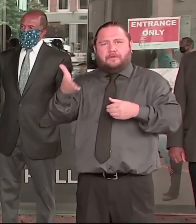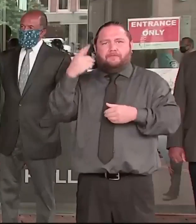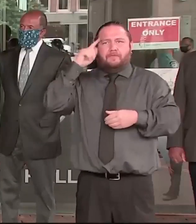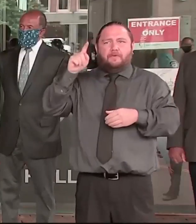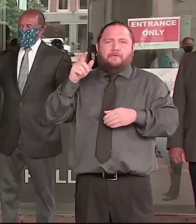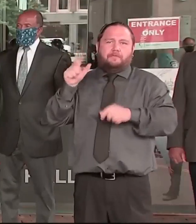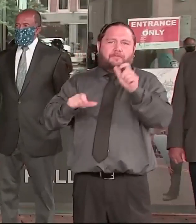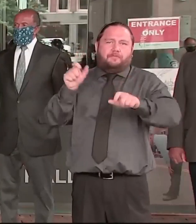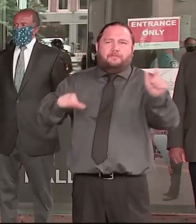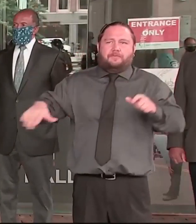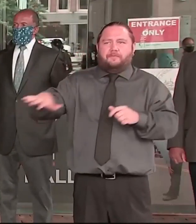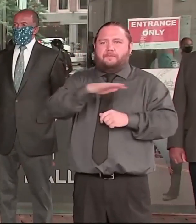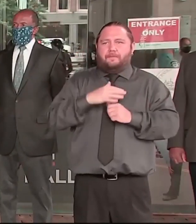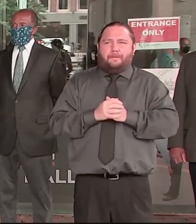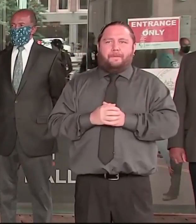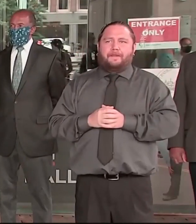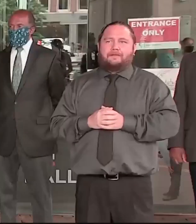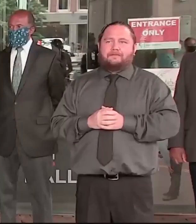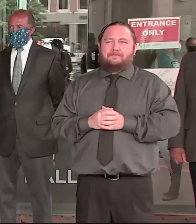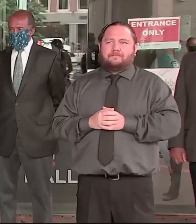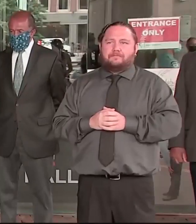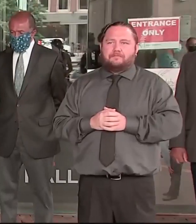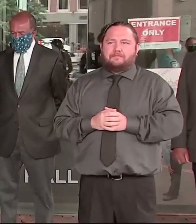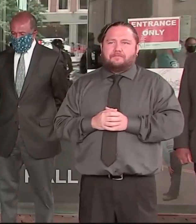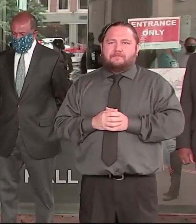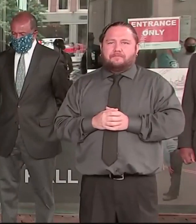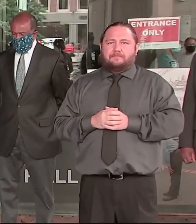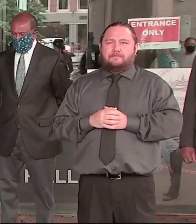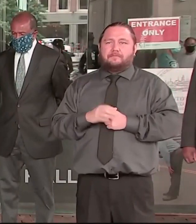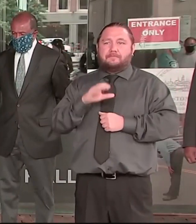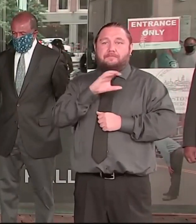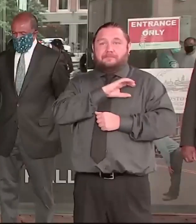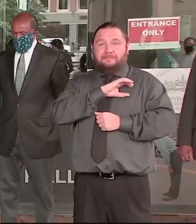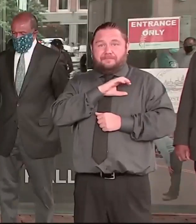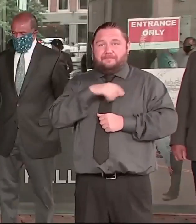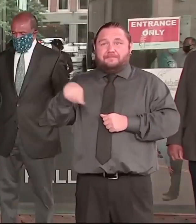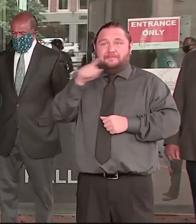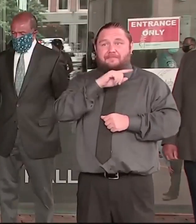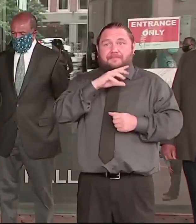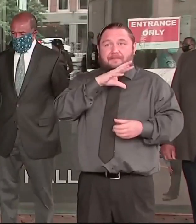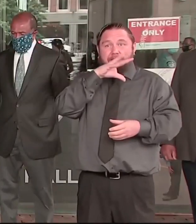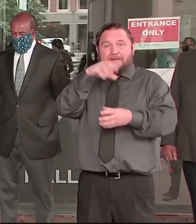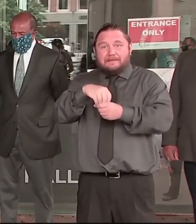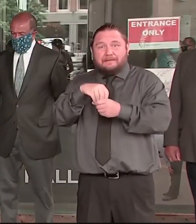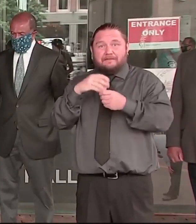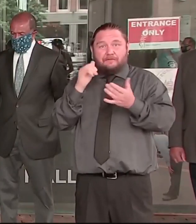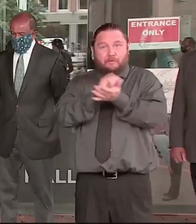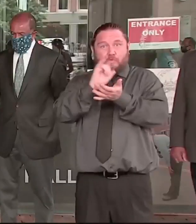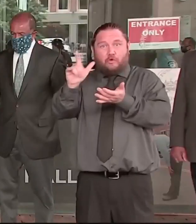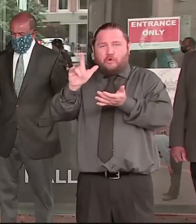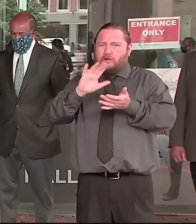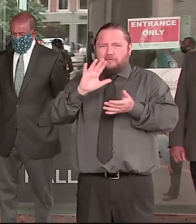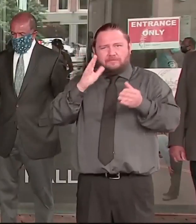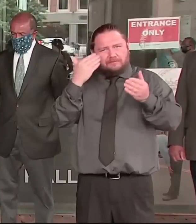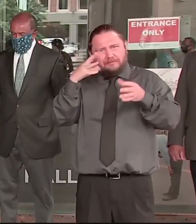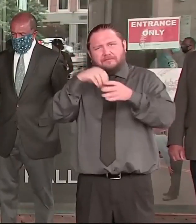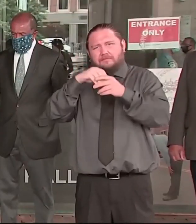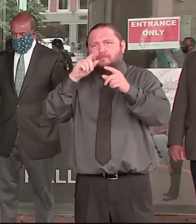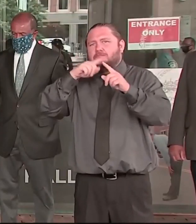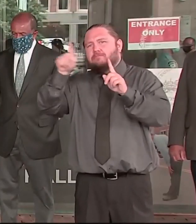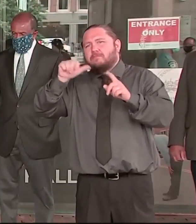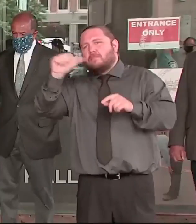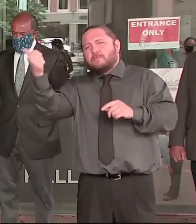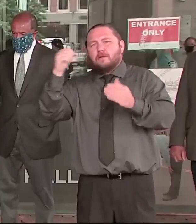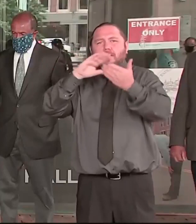began this year by launching bold plans, the call for record investments in school equity and housing equity in particular.